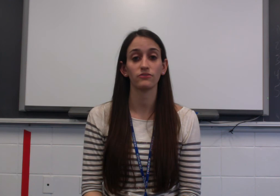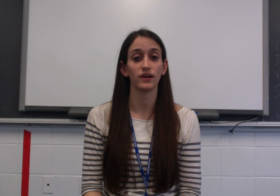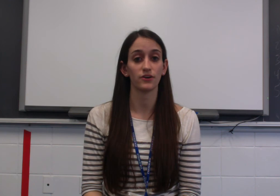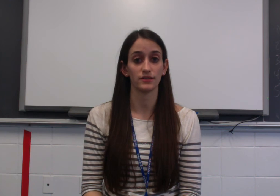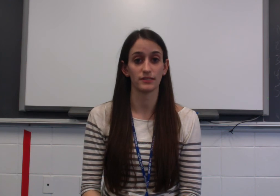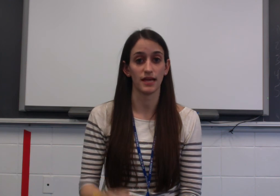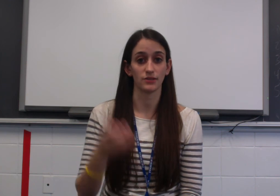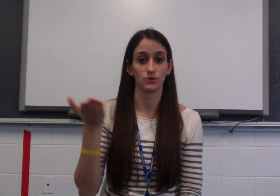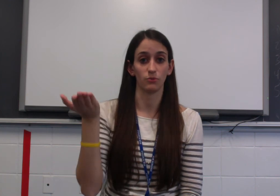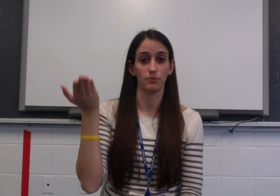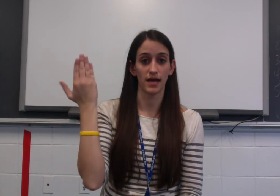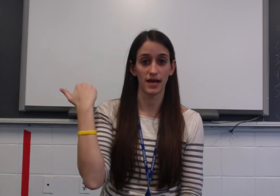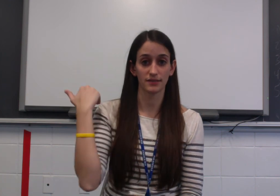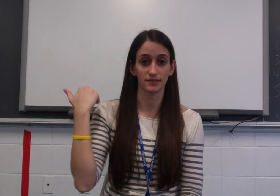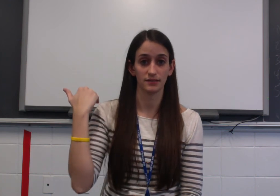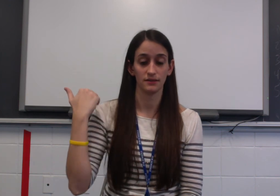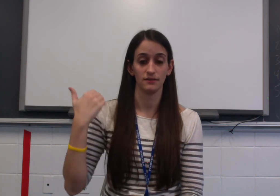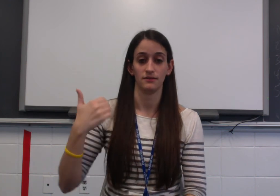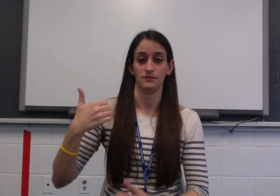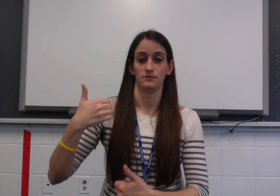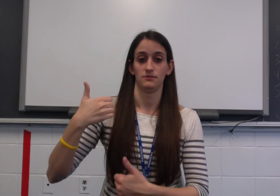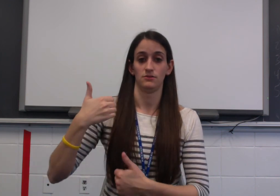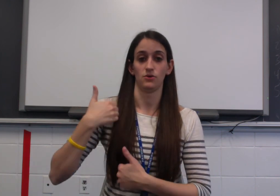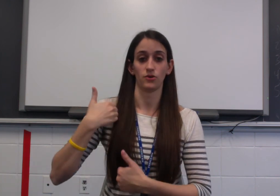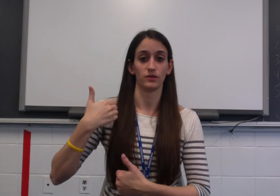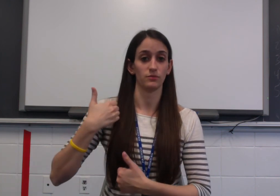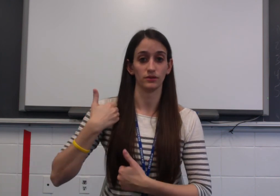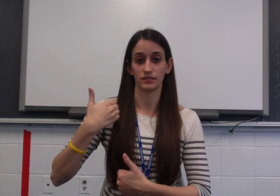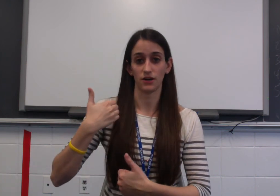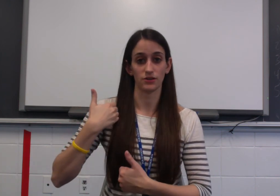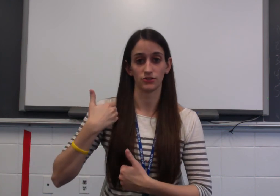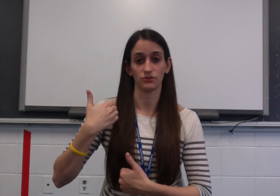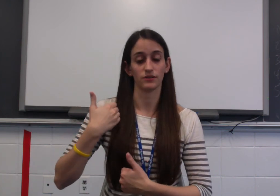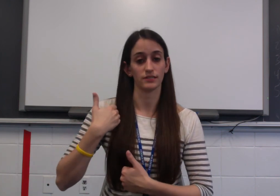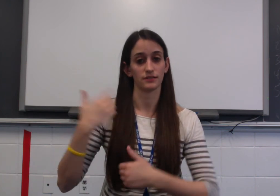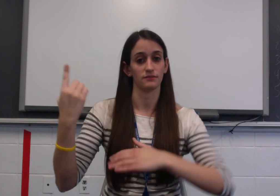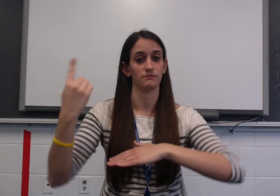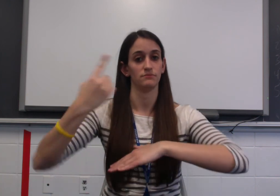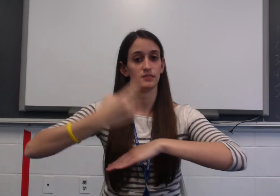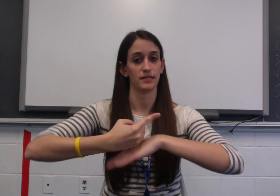Veterans Day, so past Army, Military, Service Day.